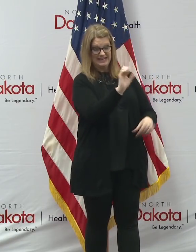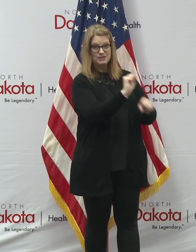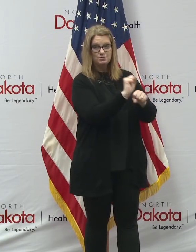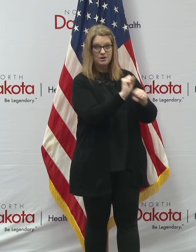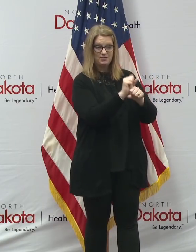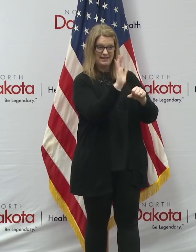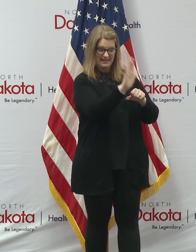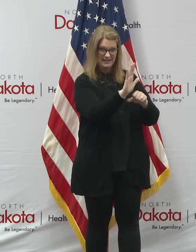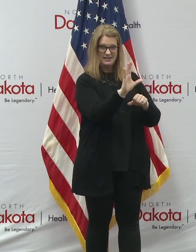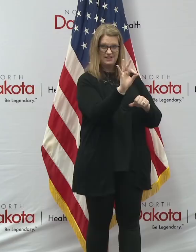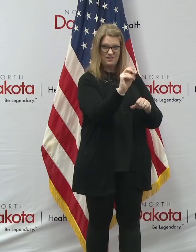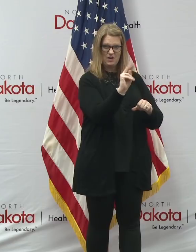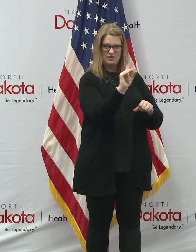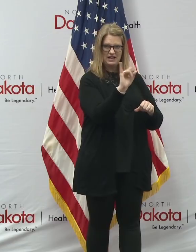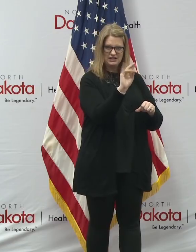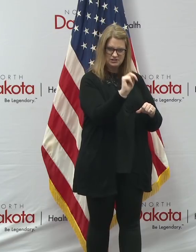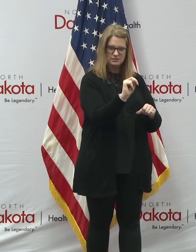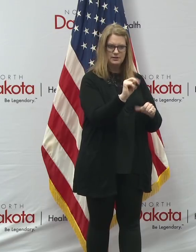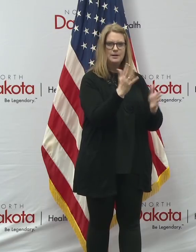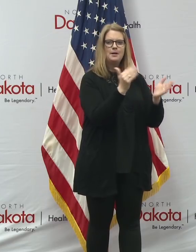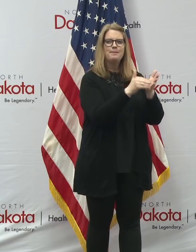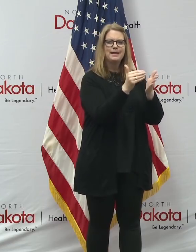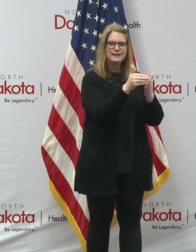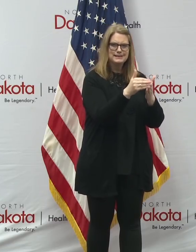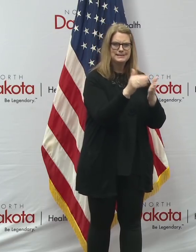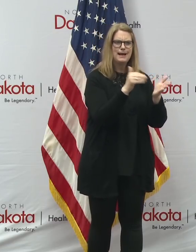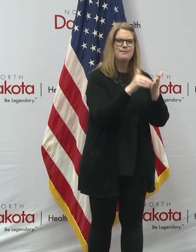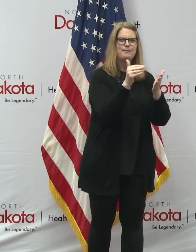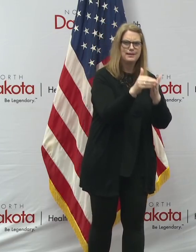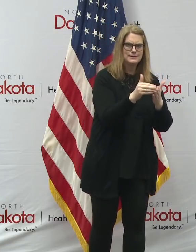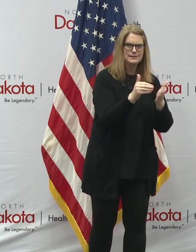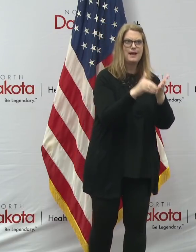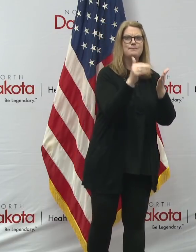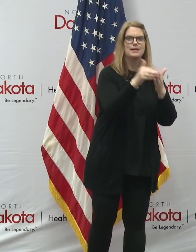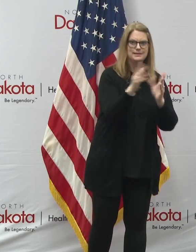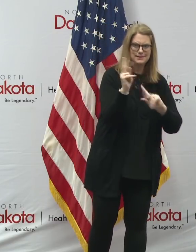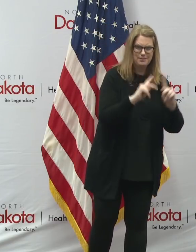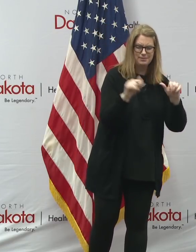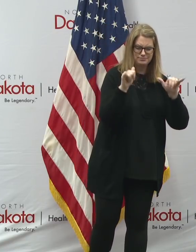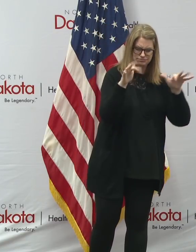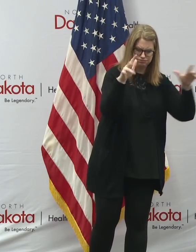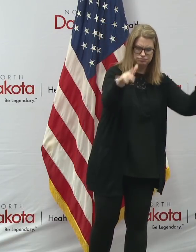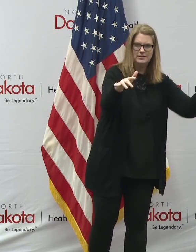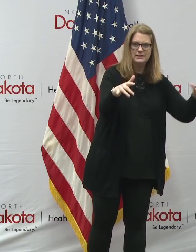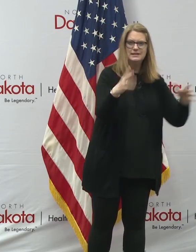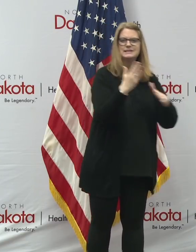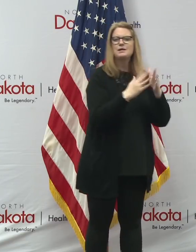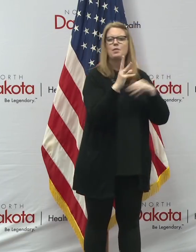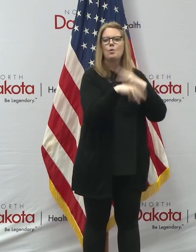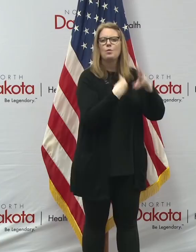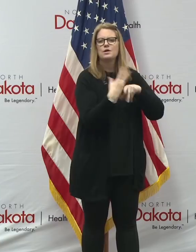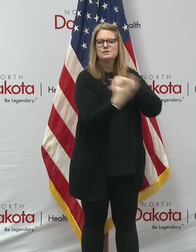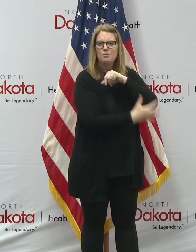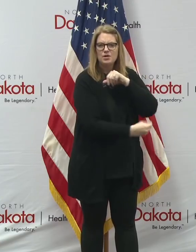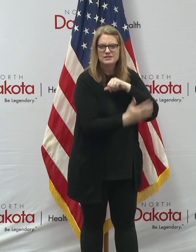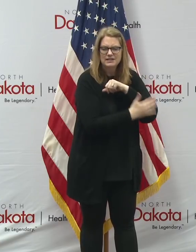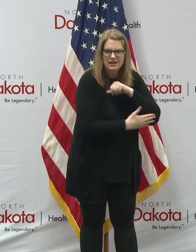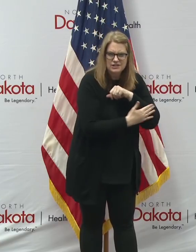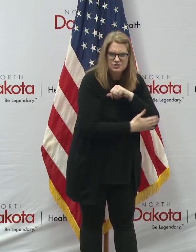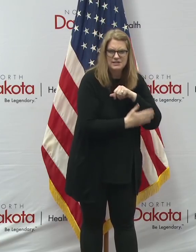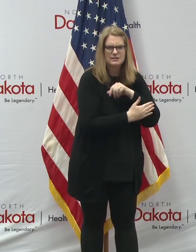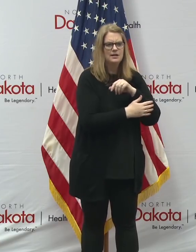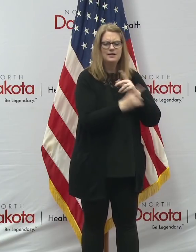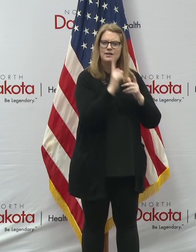mean, it's literally millions and millions of people of lives have been saved in, in some of the world's poorest country because of the work they're doing on, on